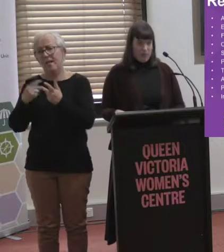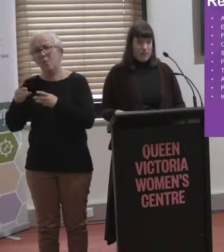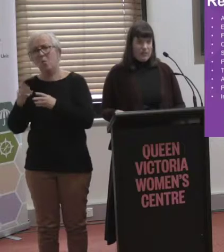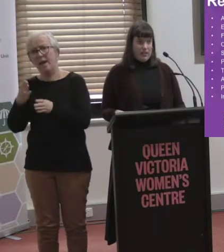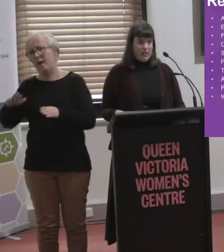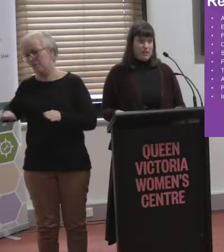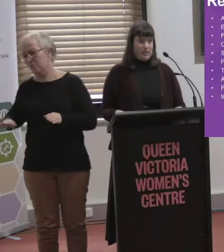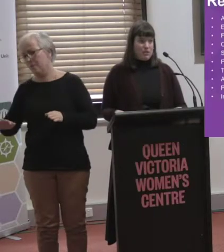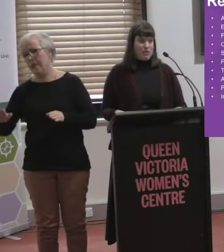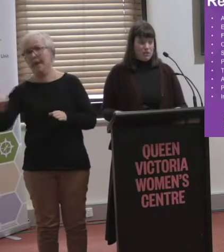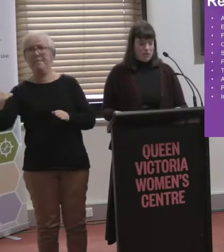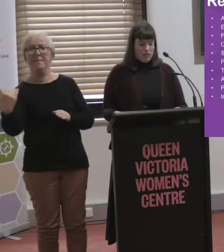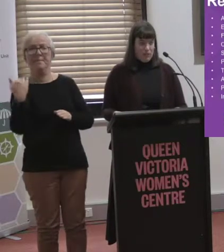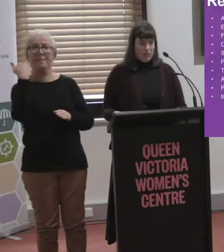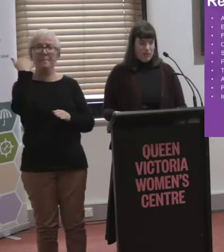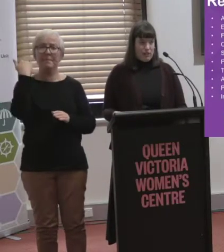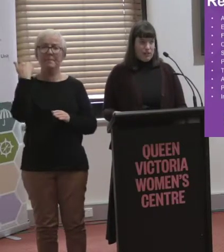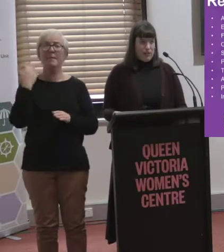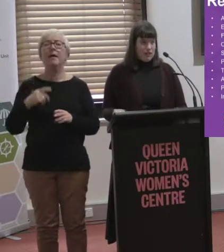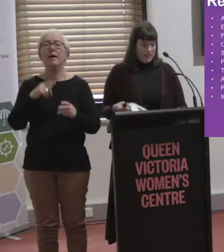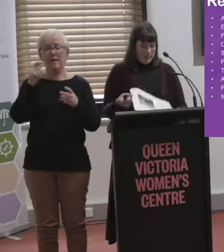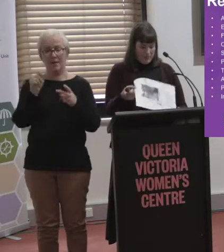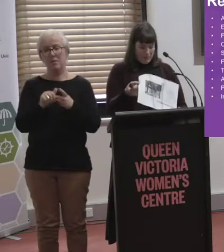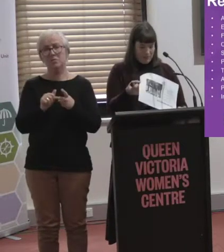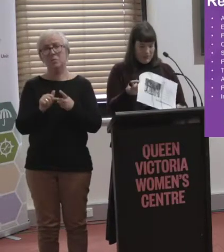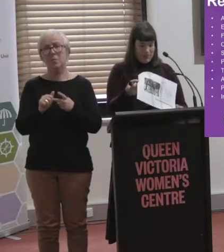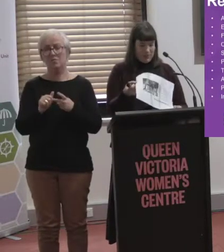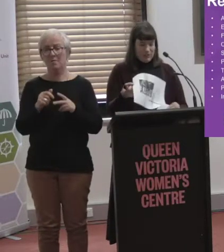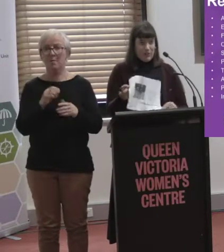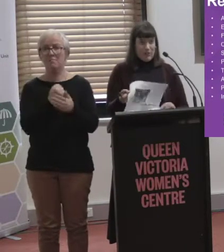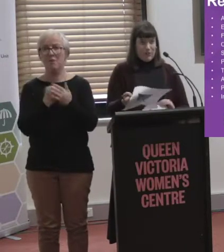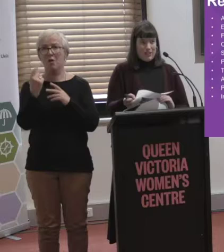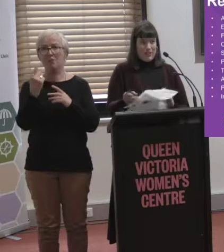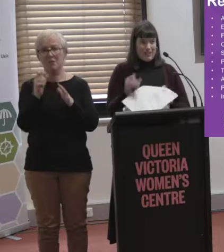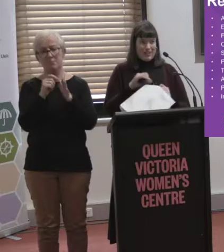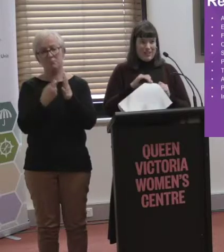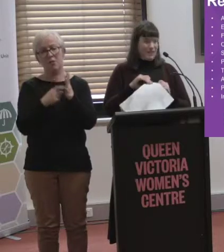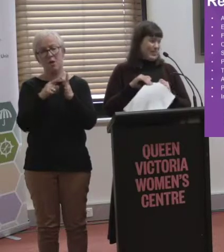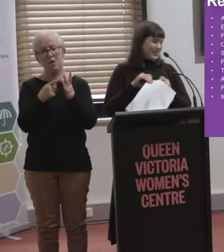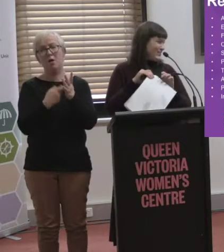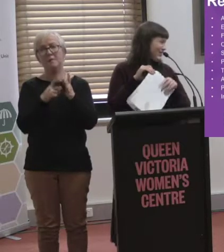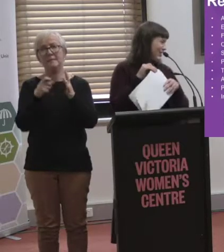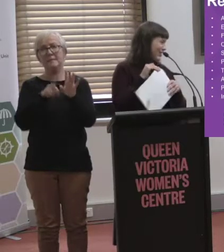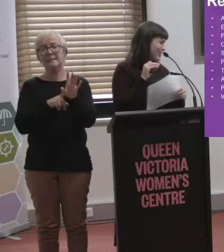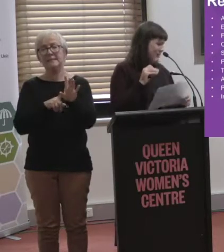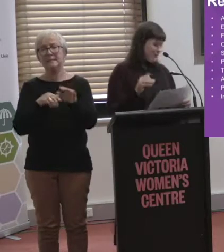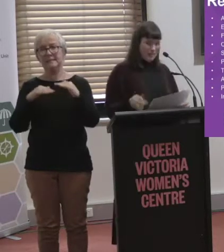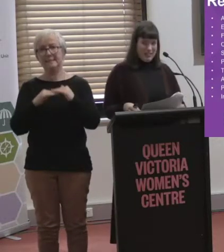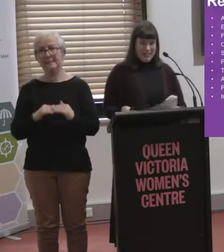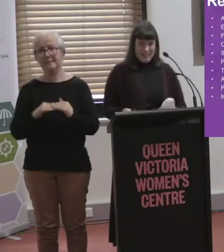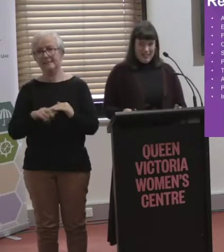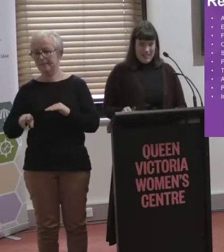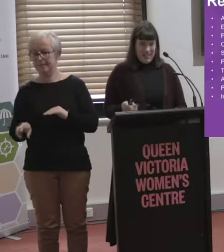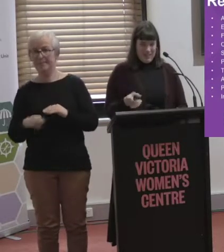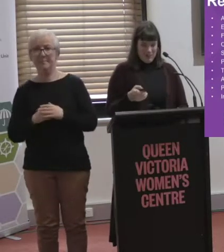increasing priority seating, because that was a major issue that came up for us. Yeah, so sorry for rushing the end. I just...I'm aware that we're running over time a little